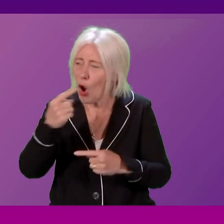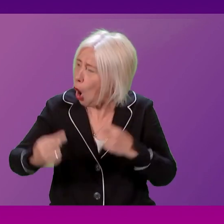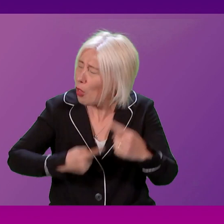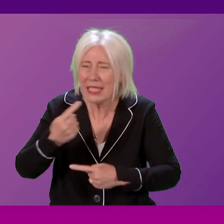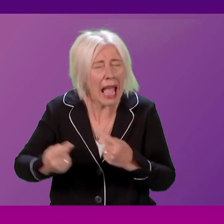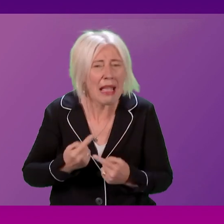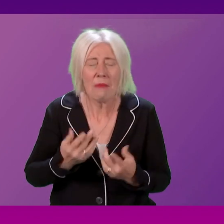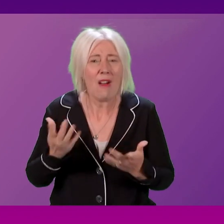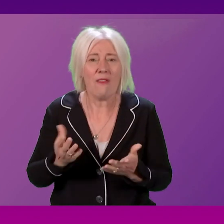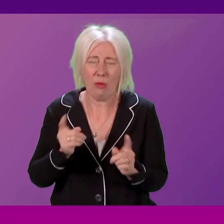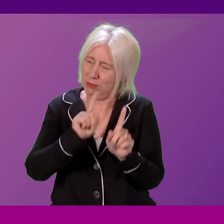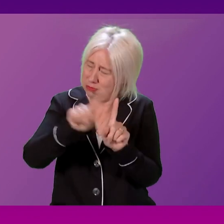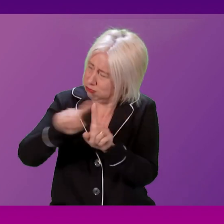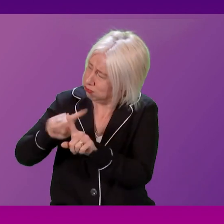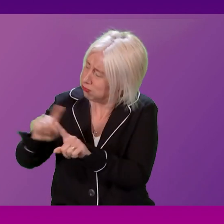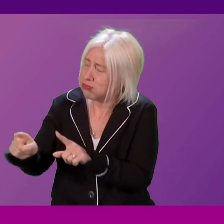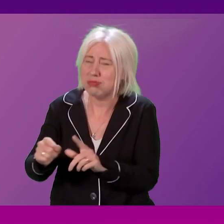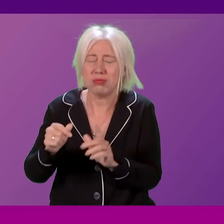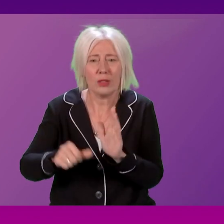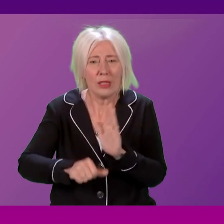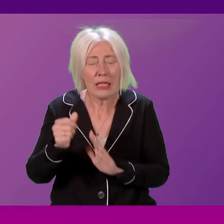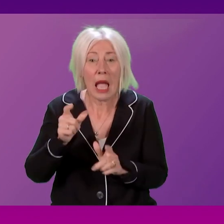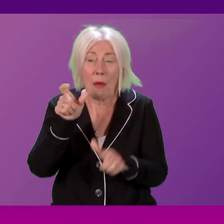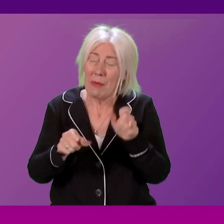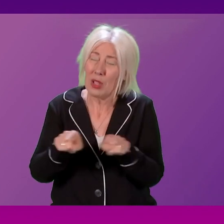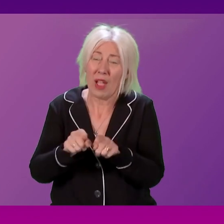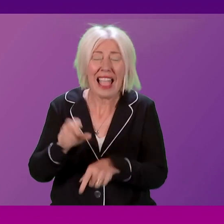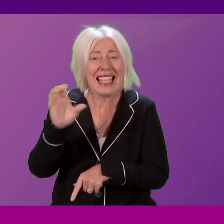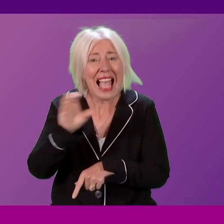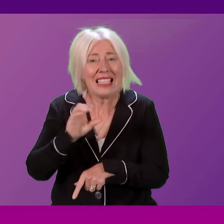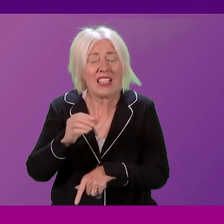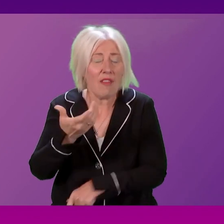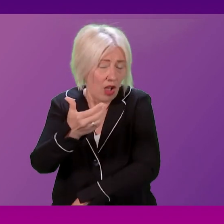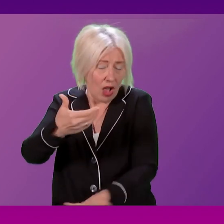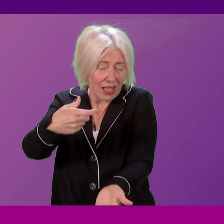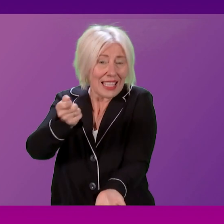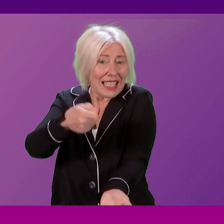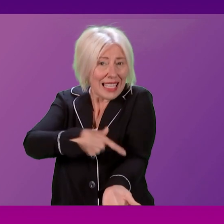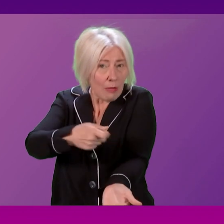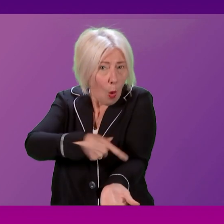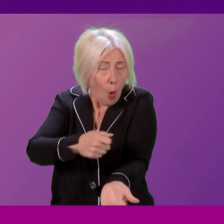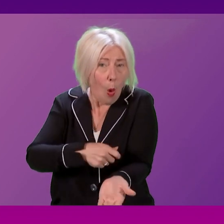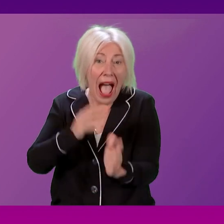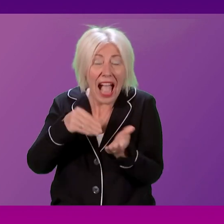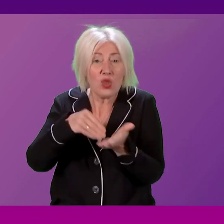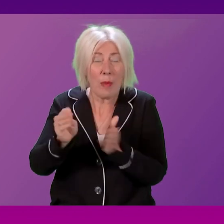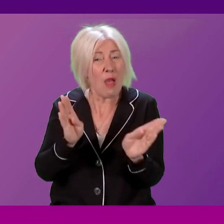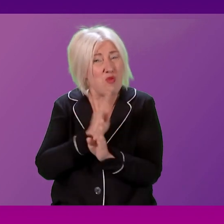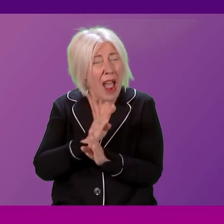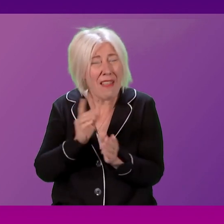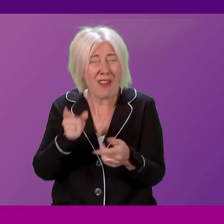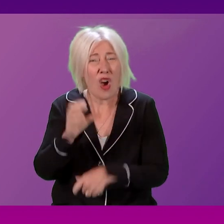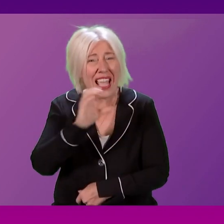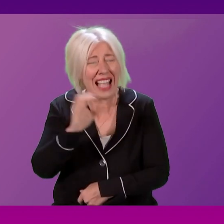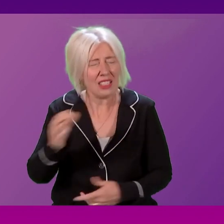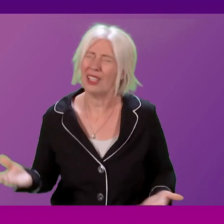1,745 rounds of chemotherapy paid for privately by patients. Health care